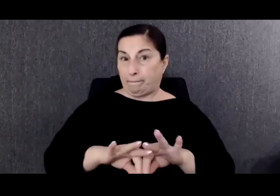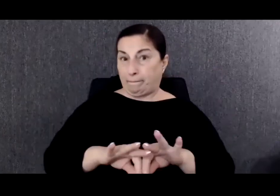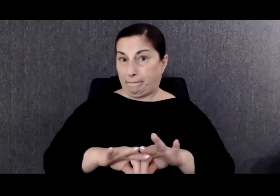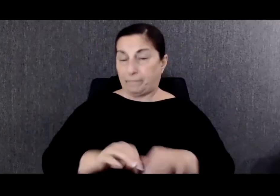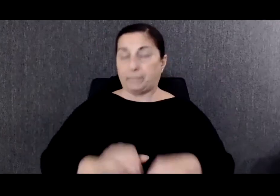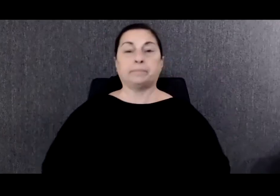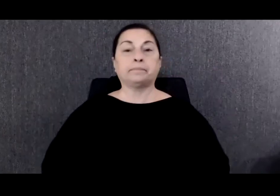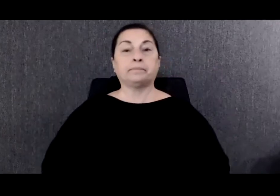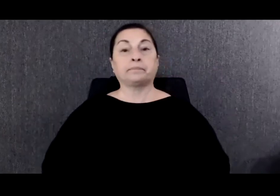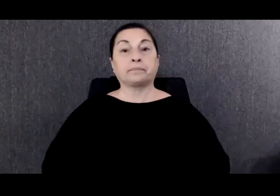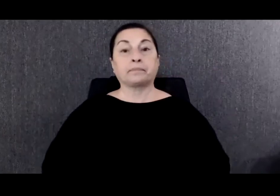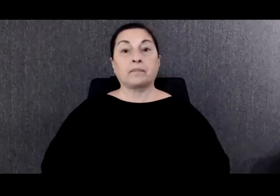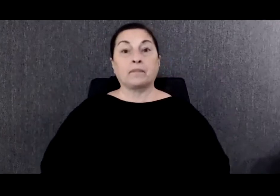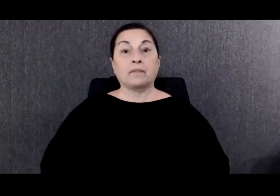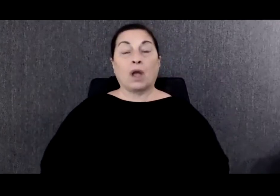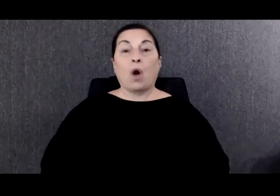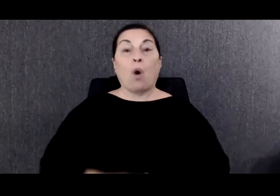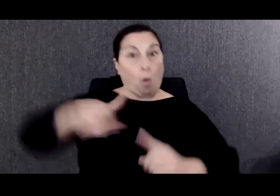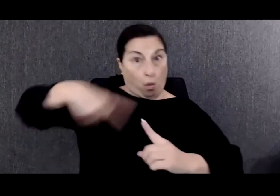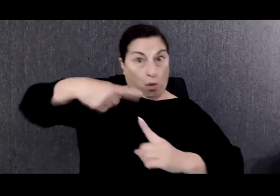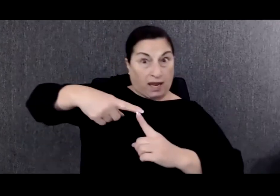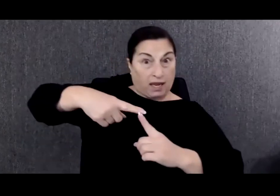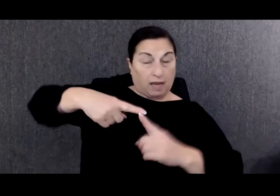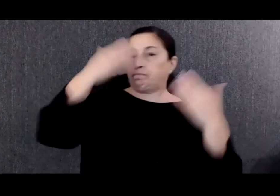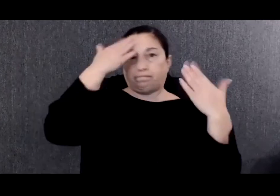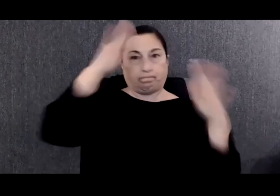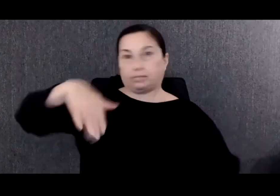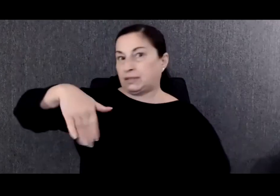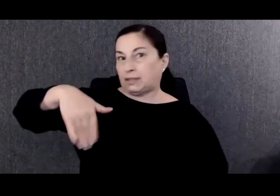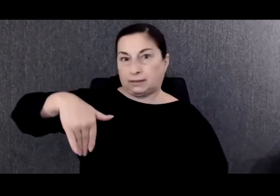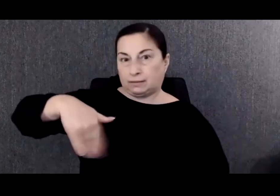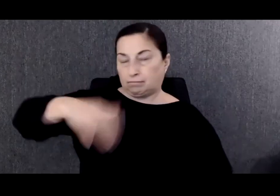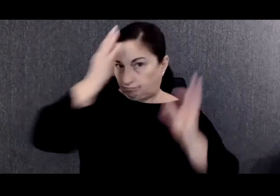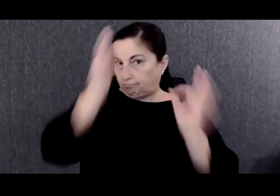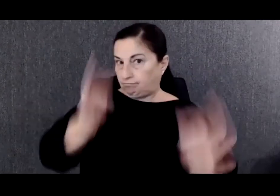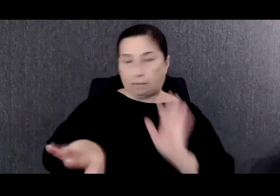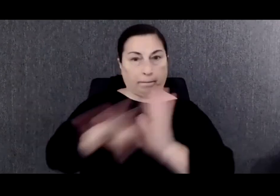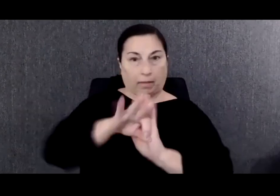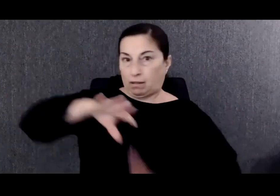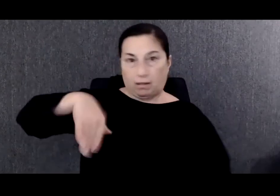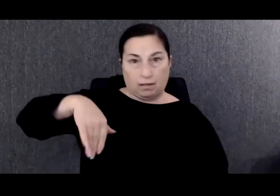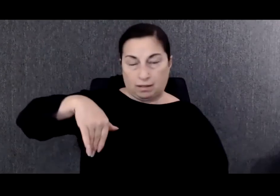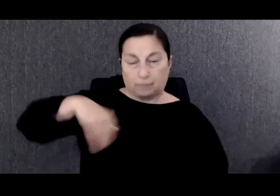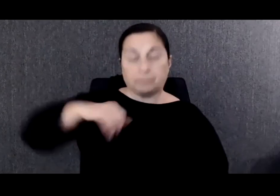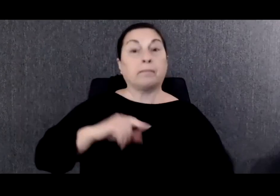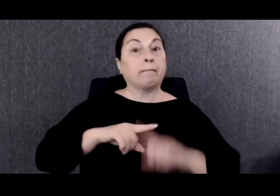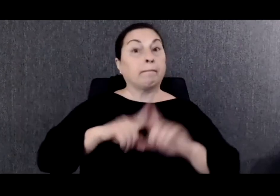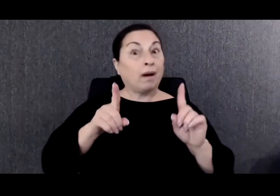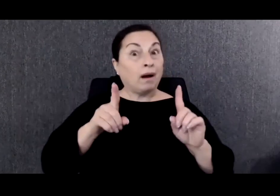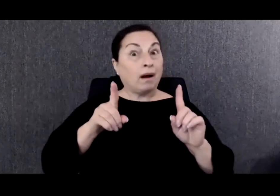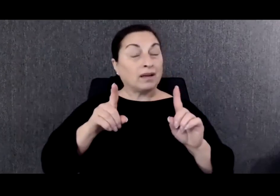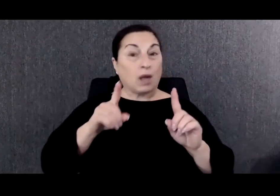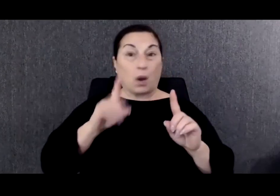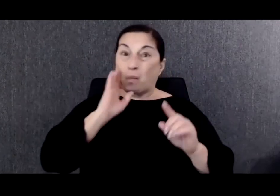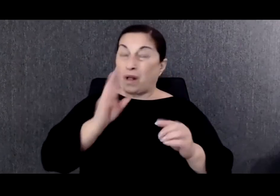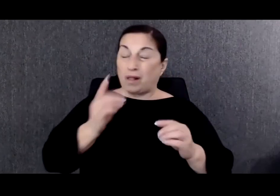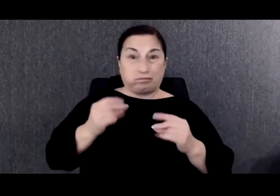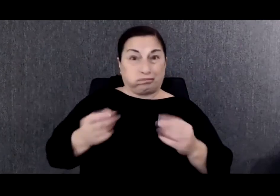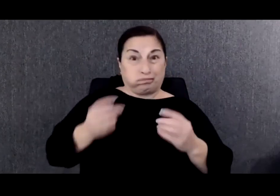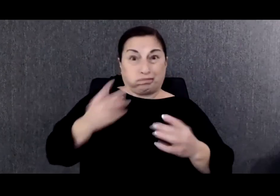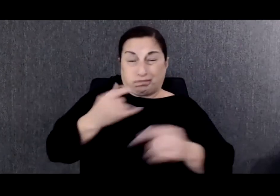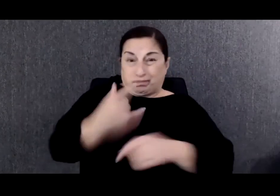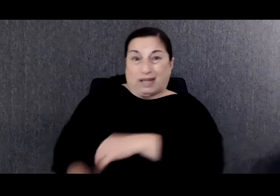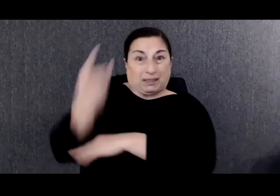We do not have a date for this yet, but everything happens very quickly